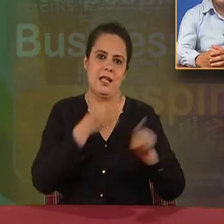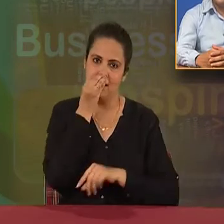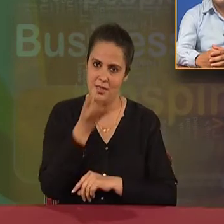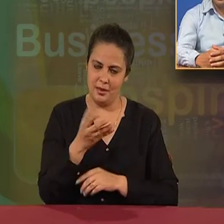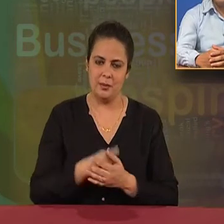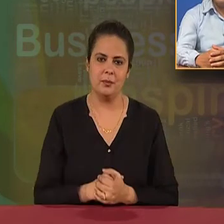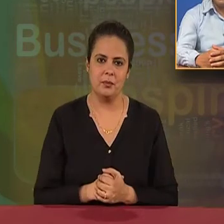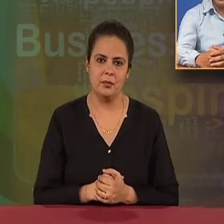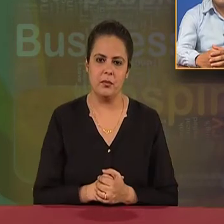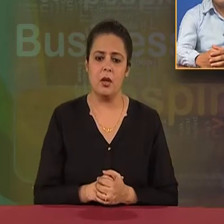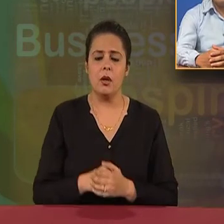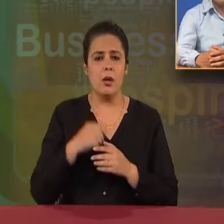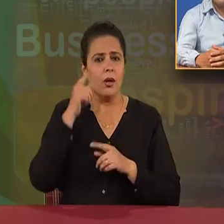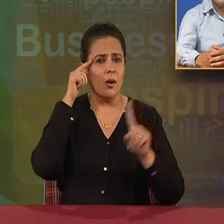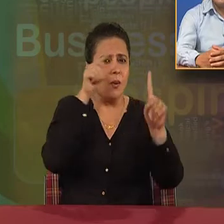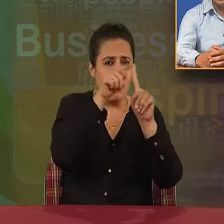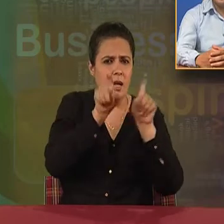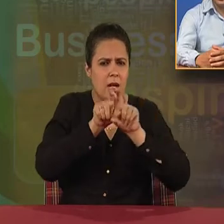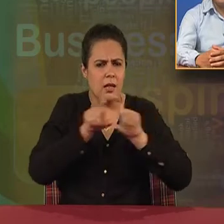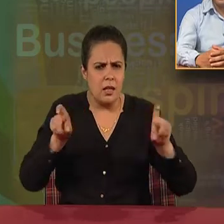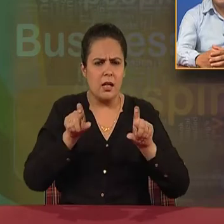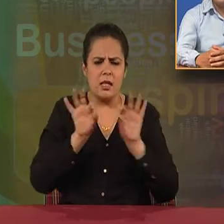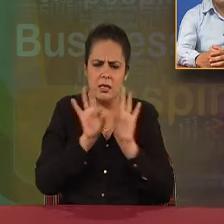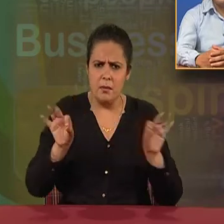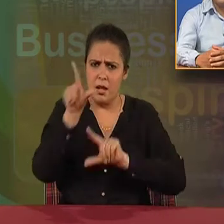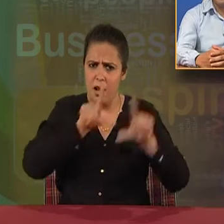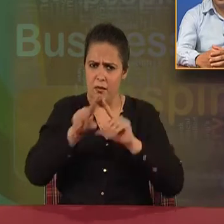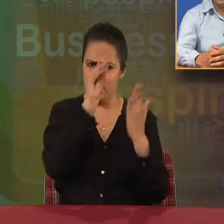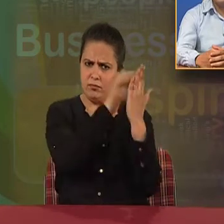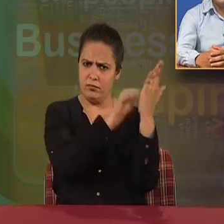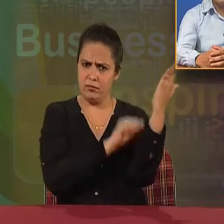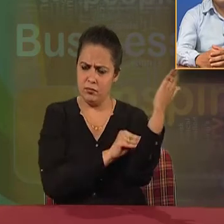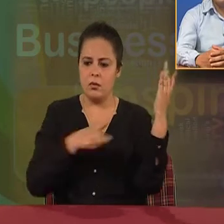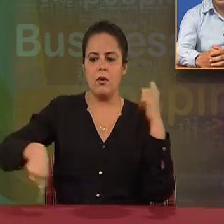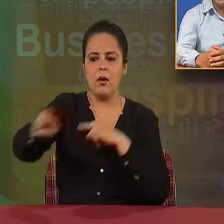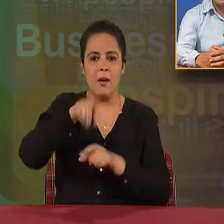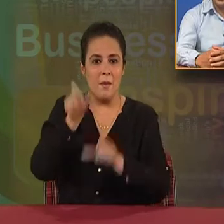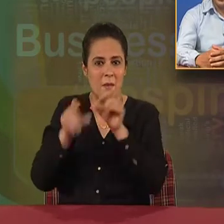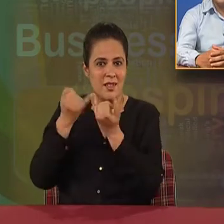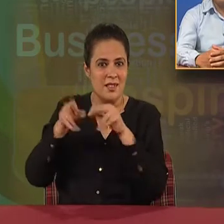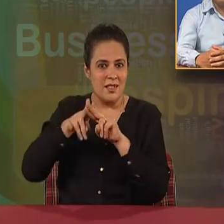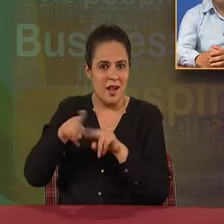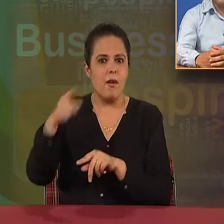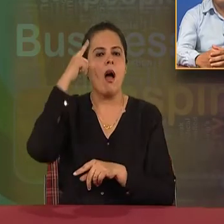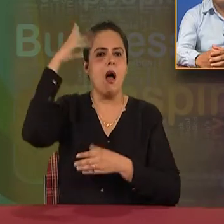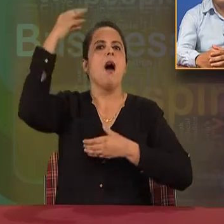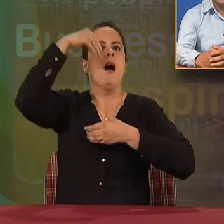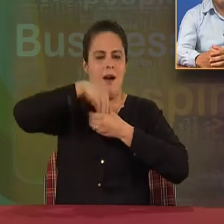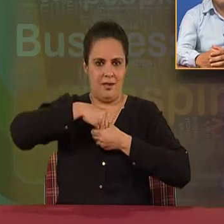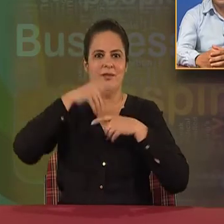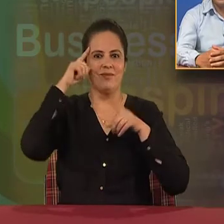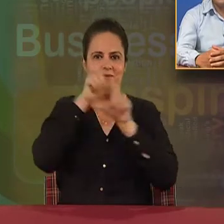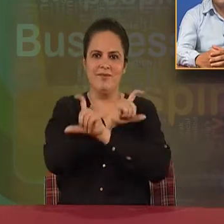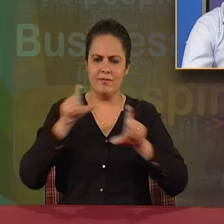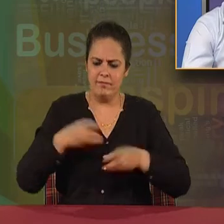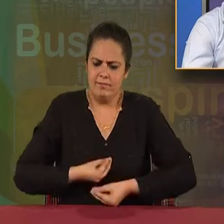When the goals are simply and clearly stated, the employees will be keeping all the things in their minds and they will be giving their